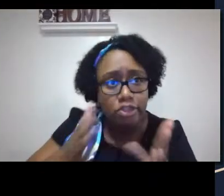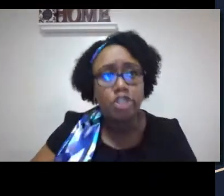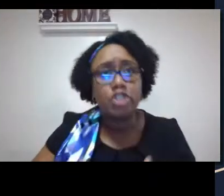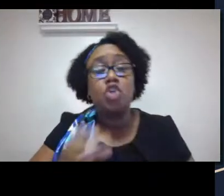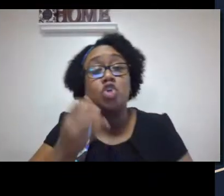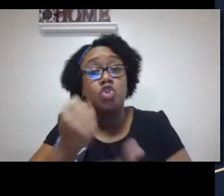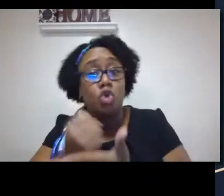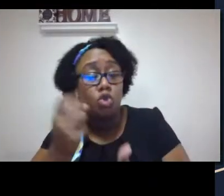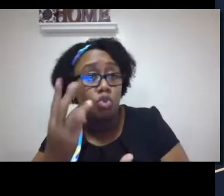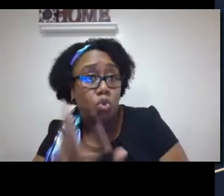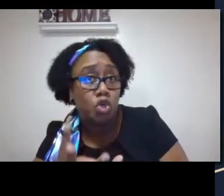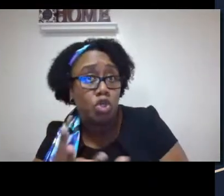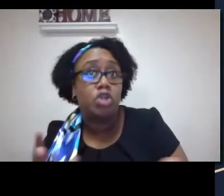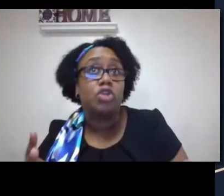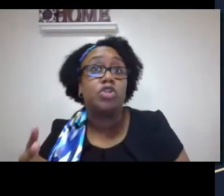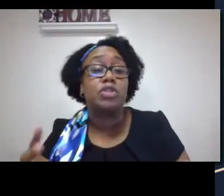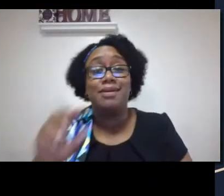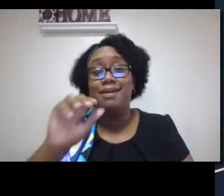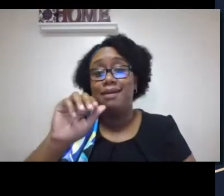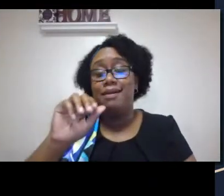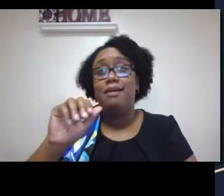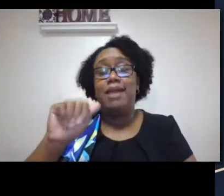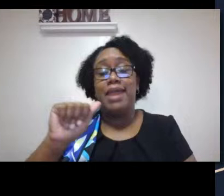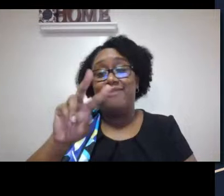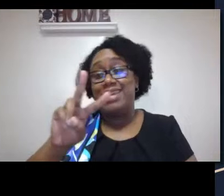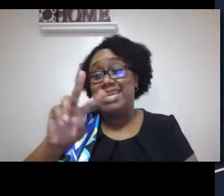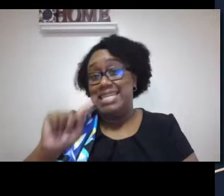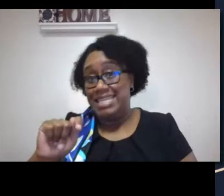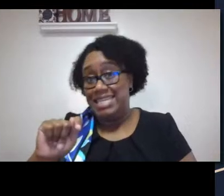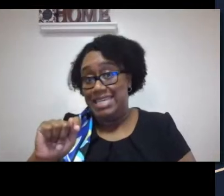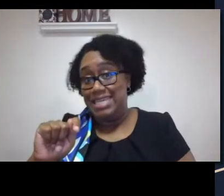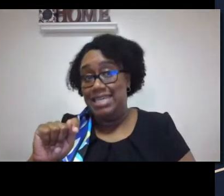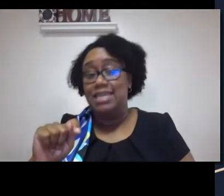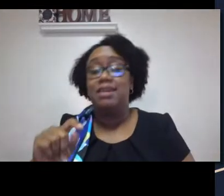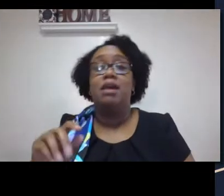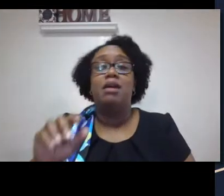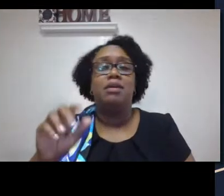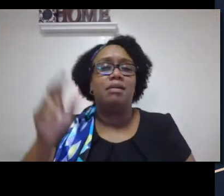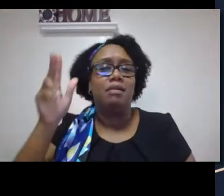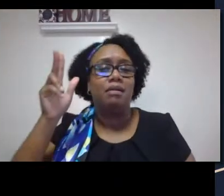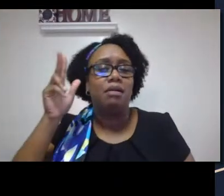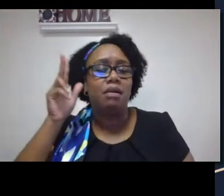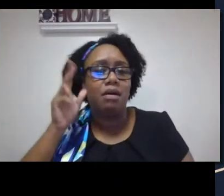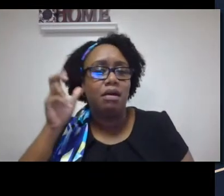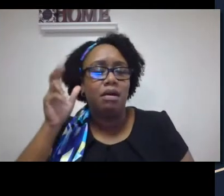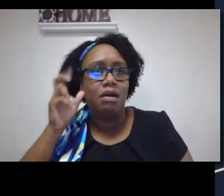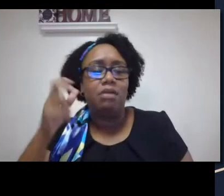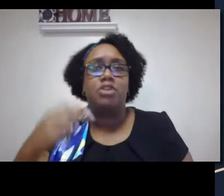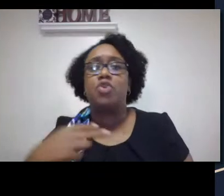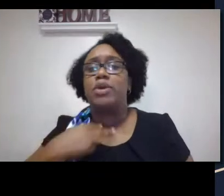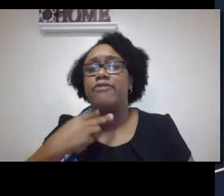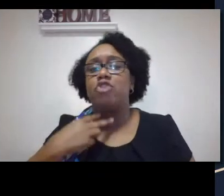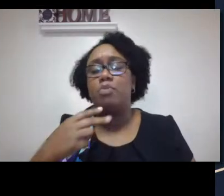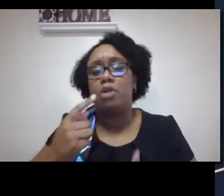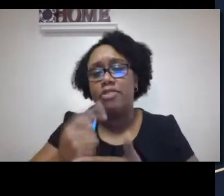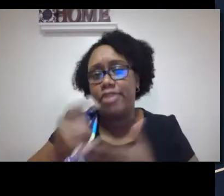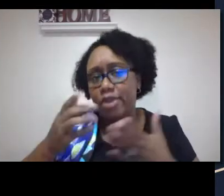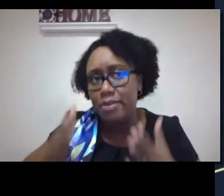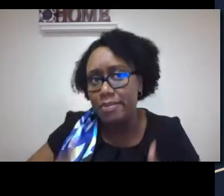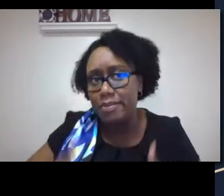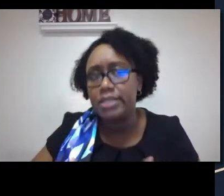an audiologist, a speech pathologist, a social worker, an